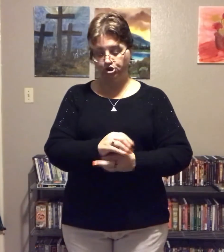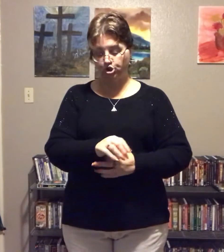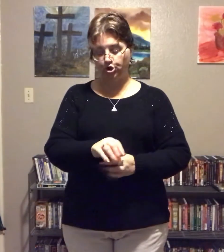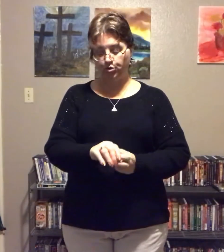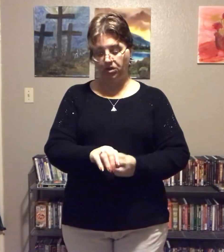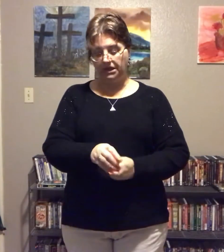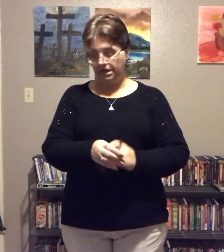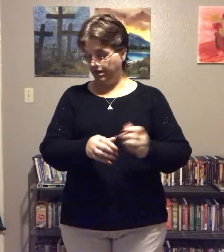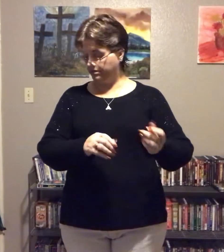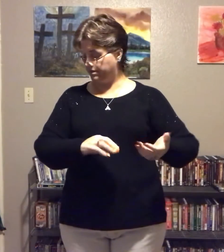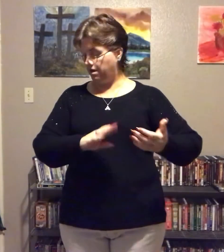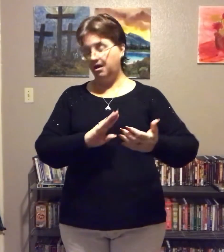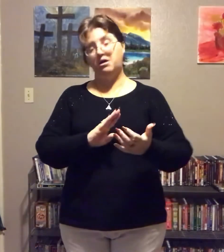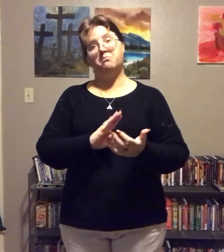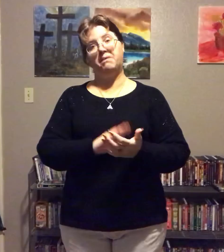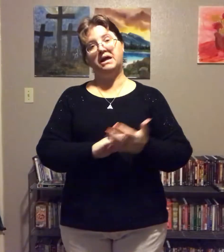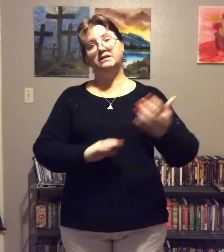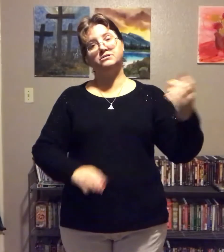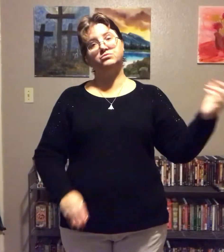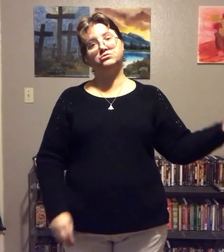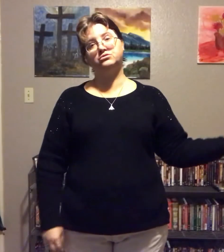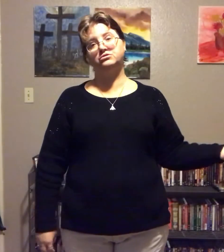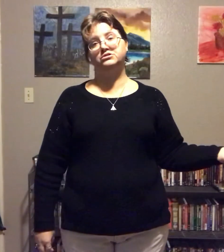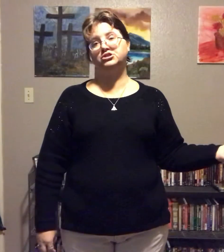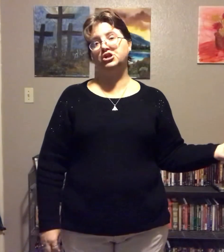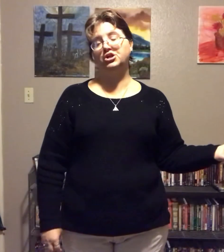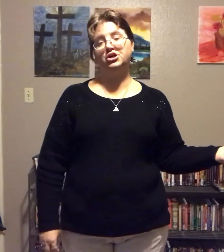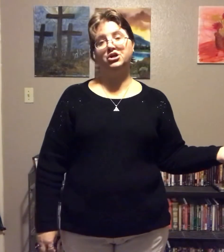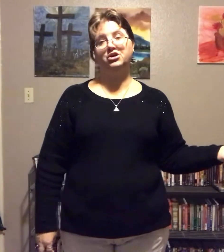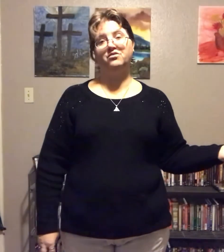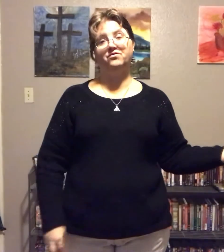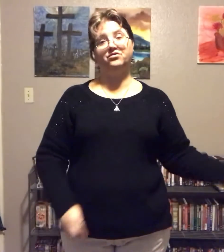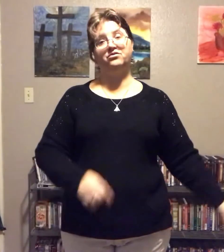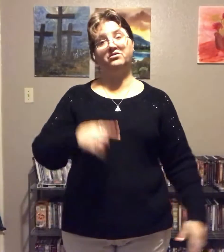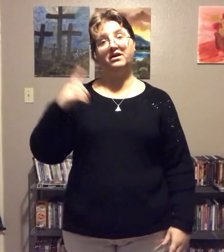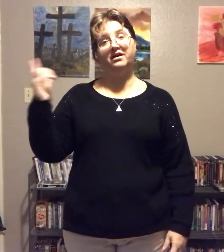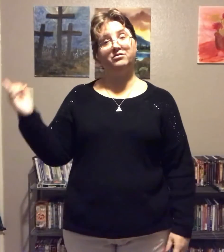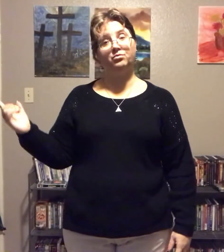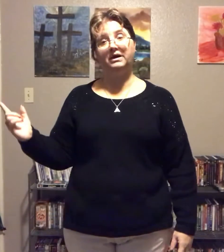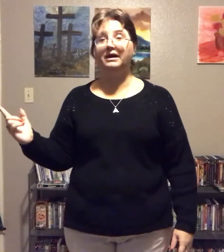So, it's man's rules versus God's way.